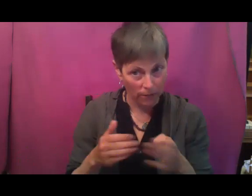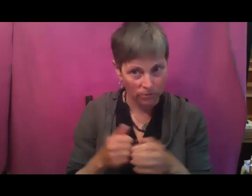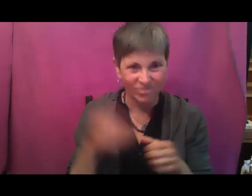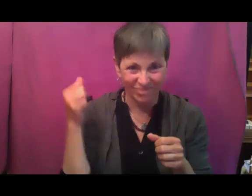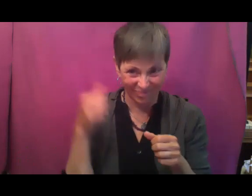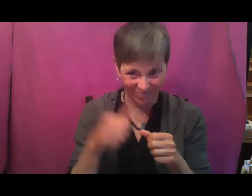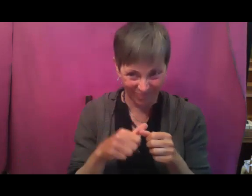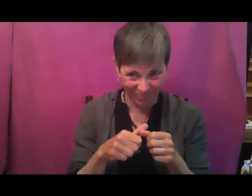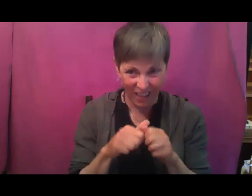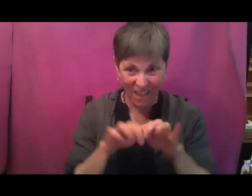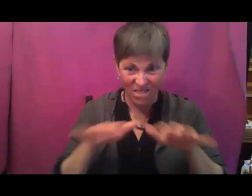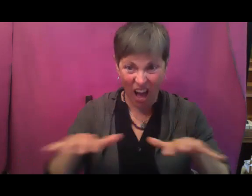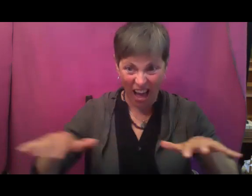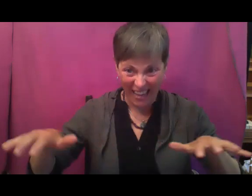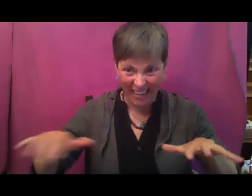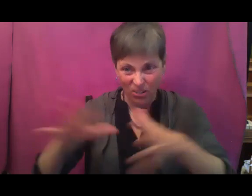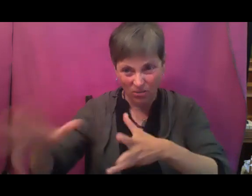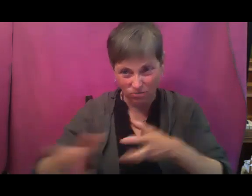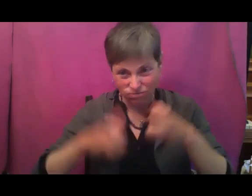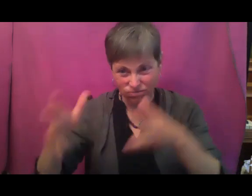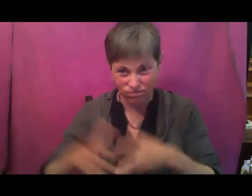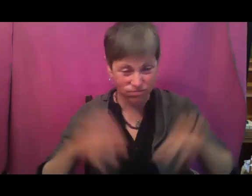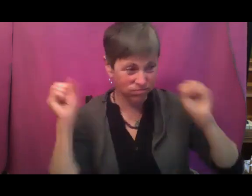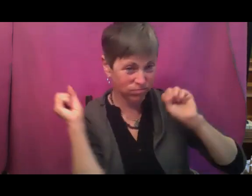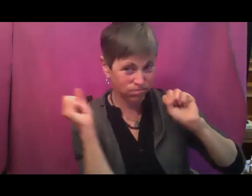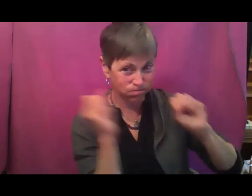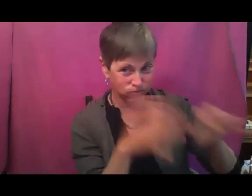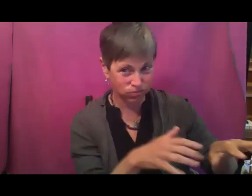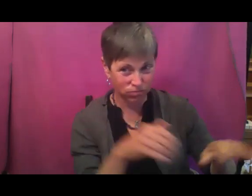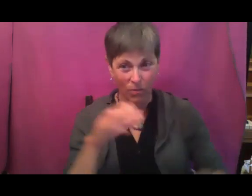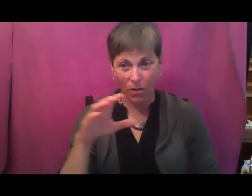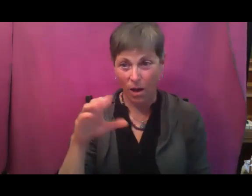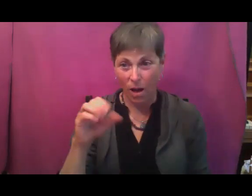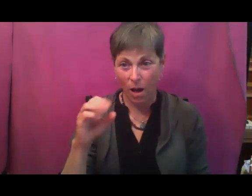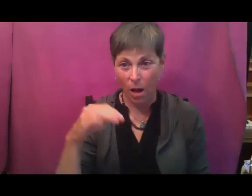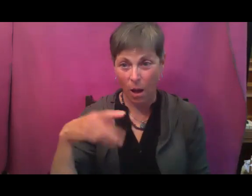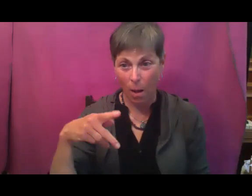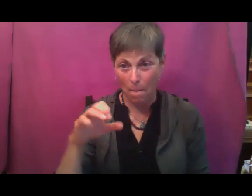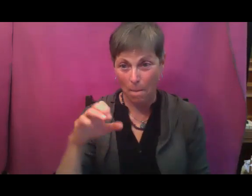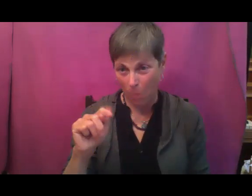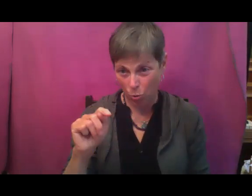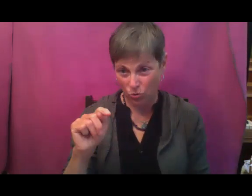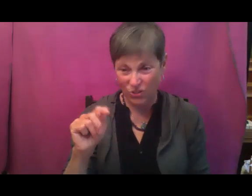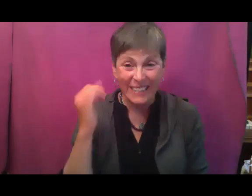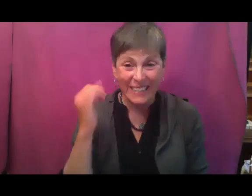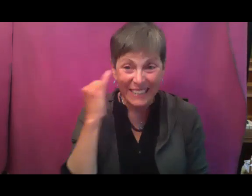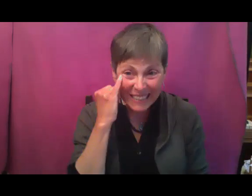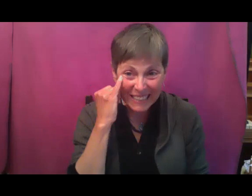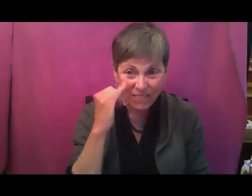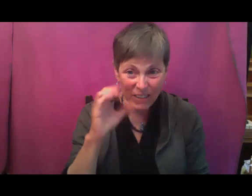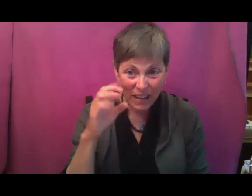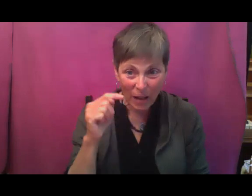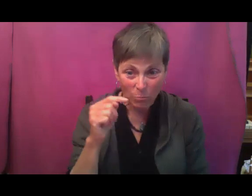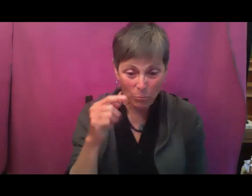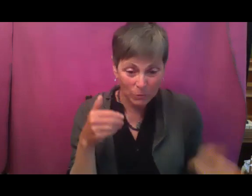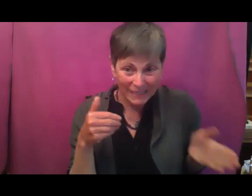garden, bringing them, working them into your compost if you can, or if you have that compost really close to your garden, I